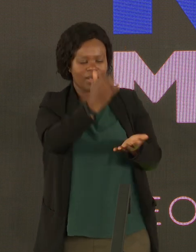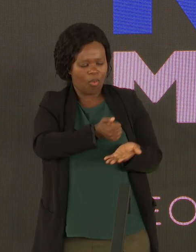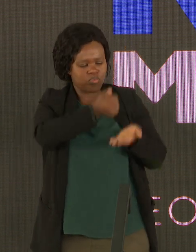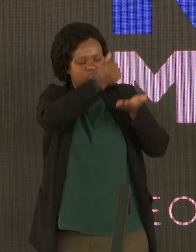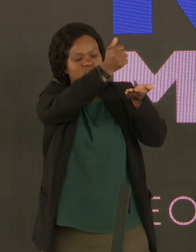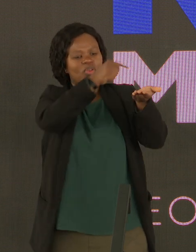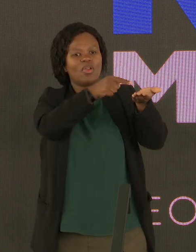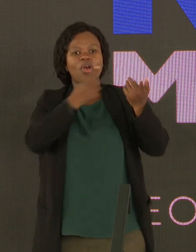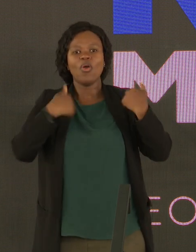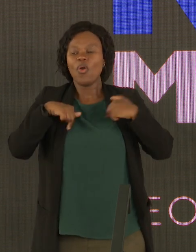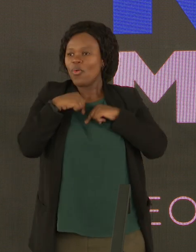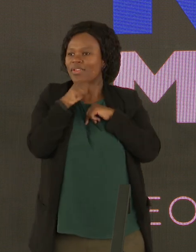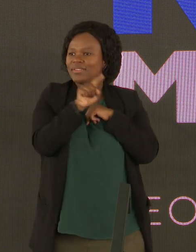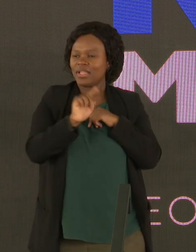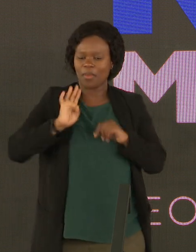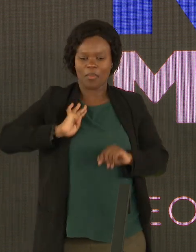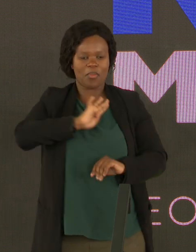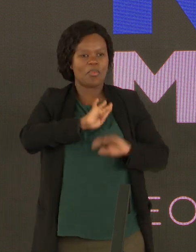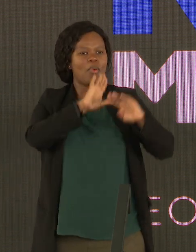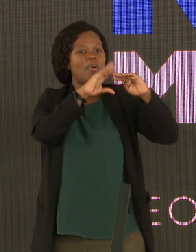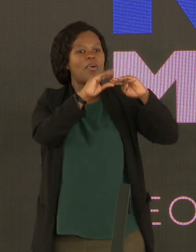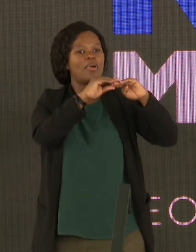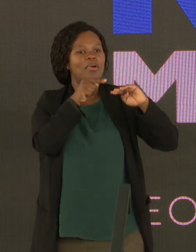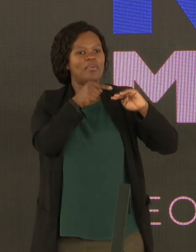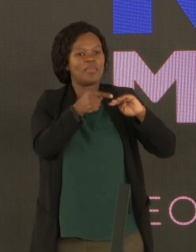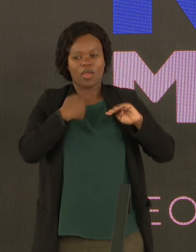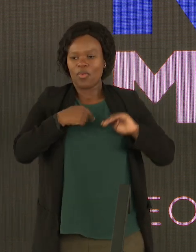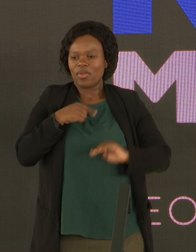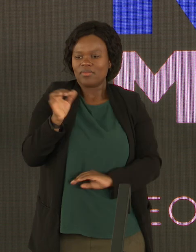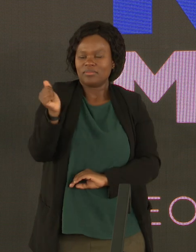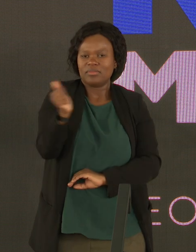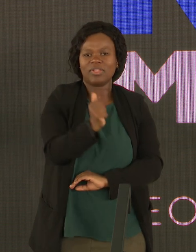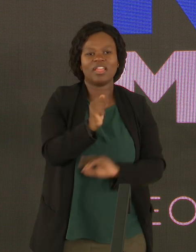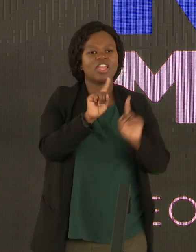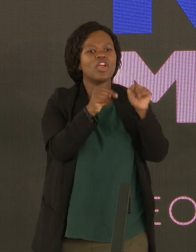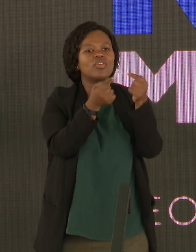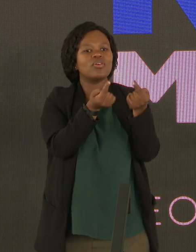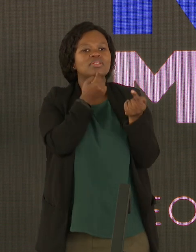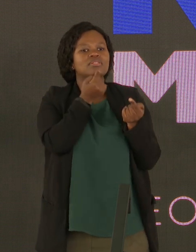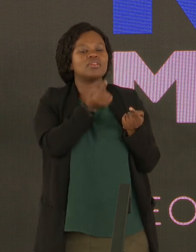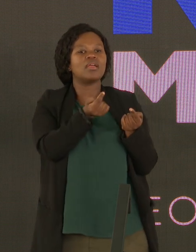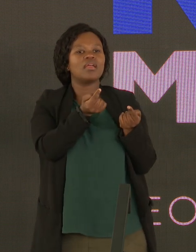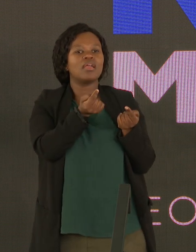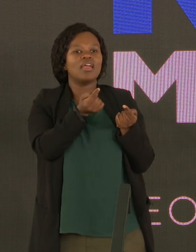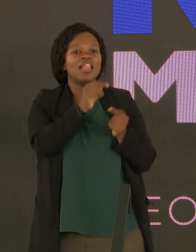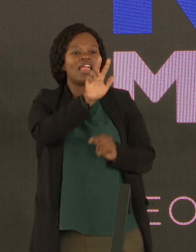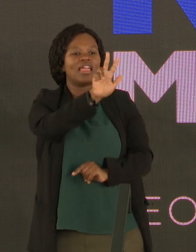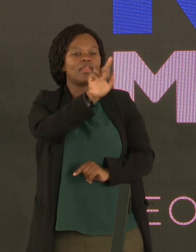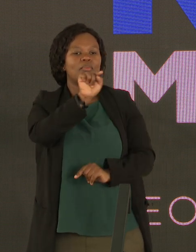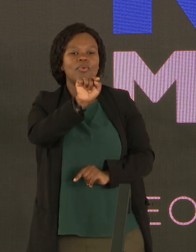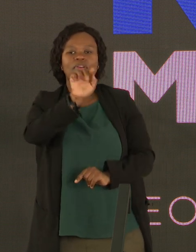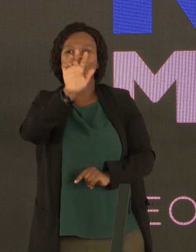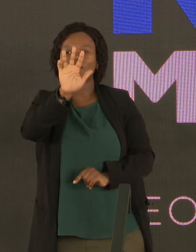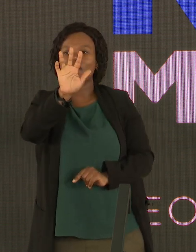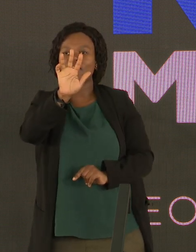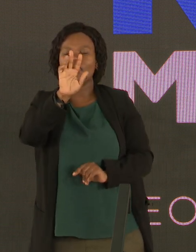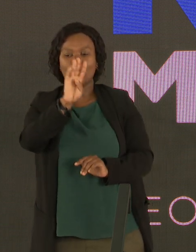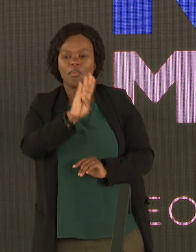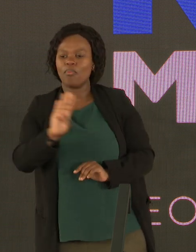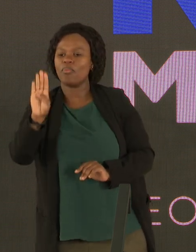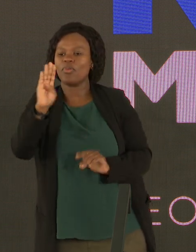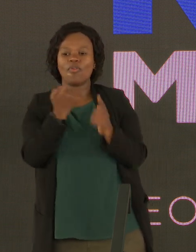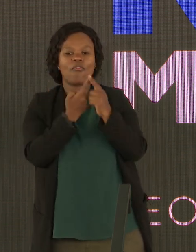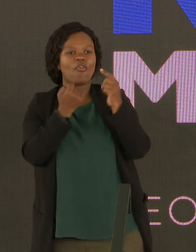board members to run. It can't be that an IDC is taking $8.5 billion from a just energy plan